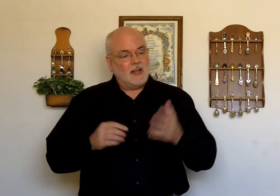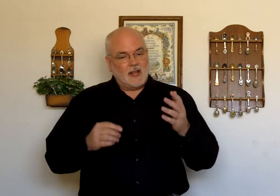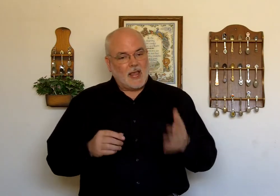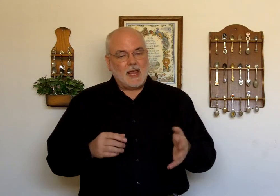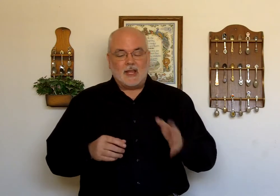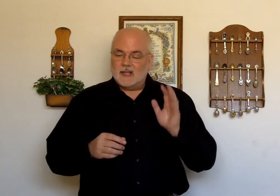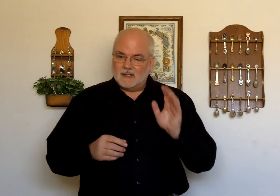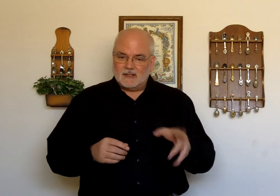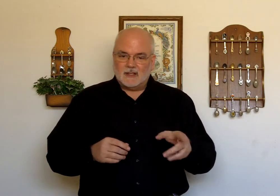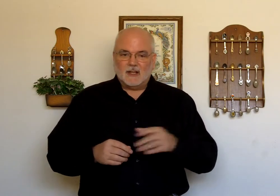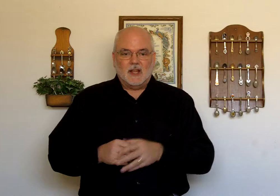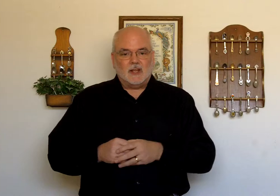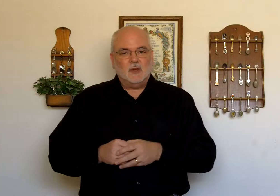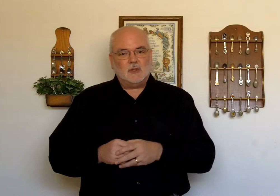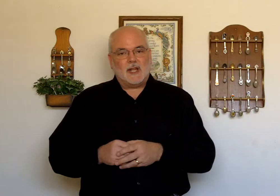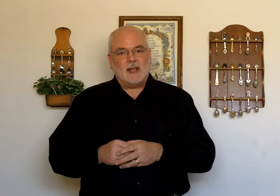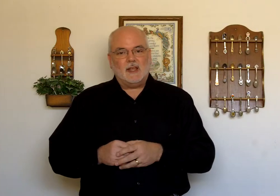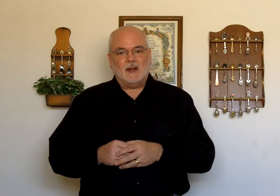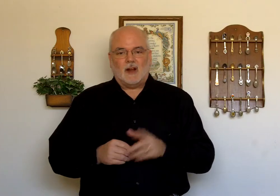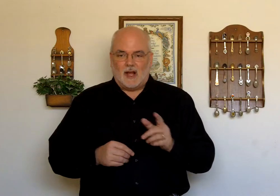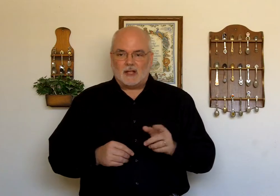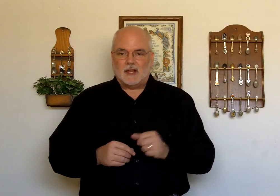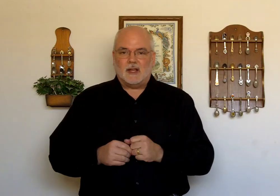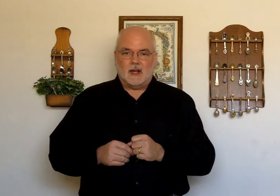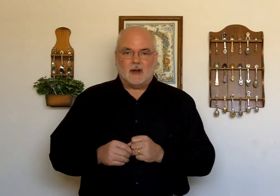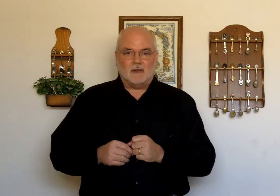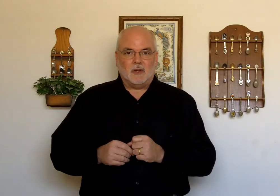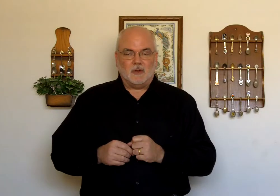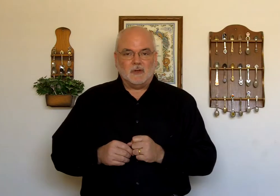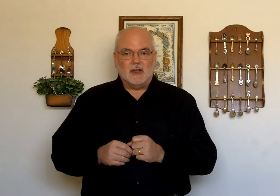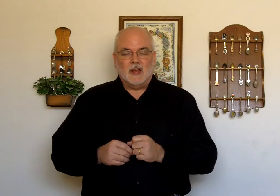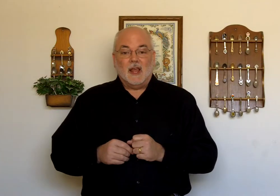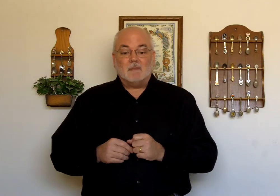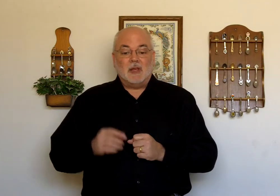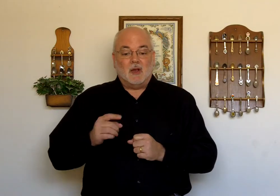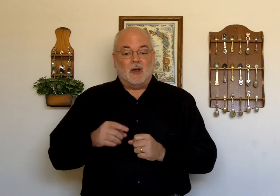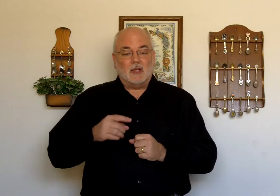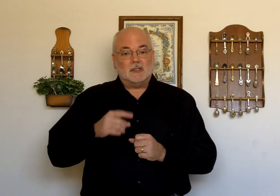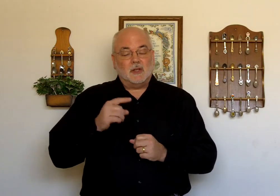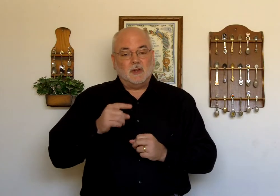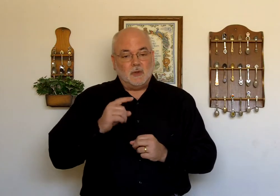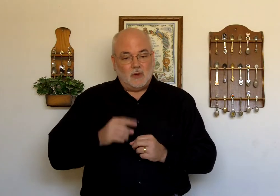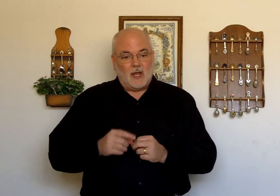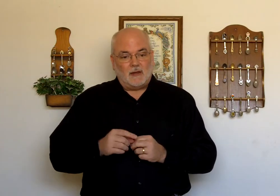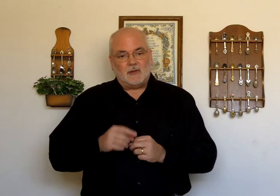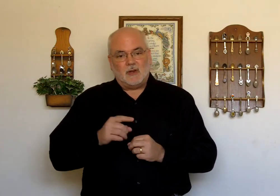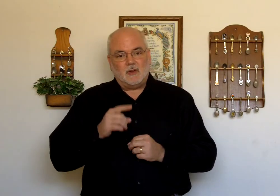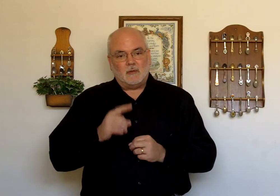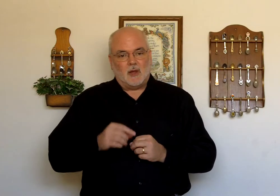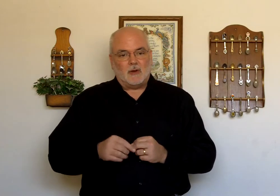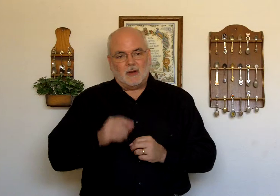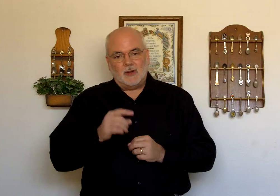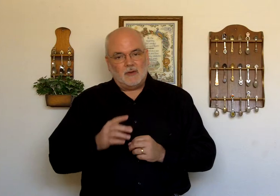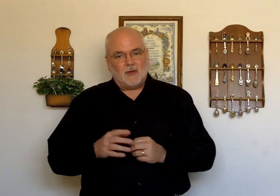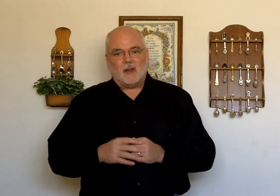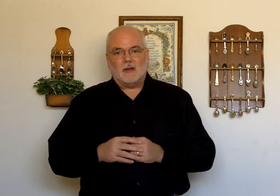Hey, you stay here, I'll take care of you. Because you left your mother and your father,